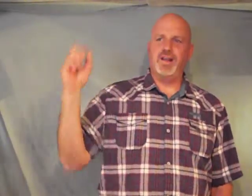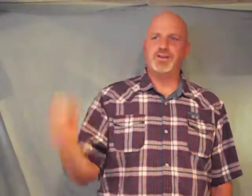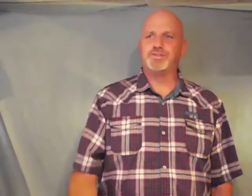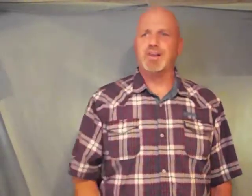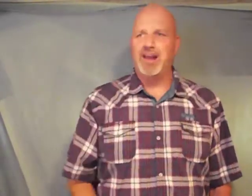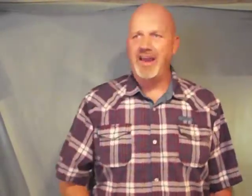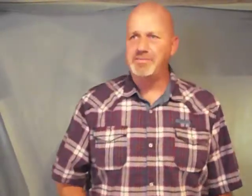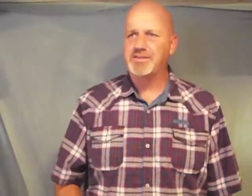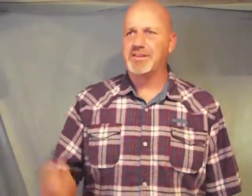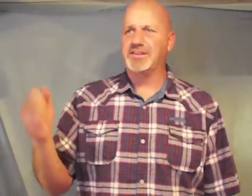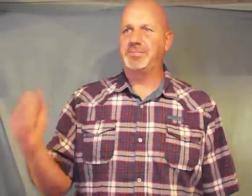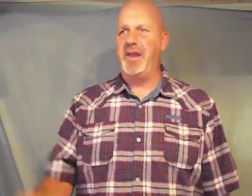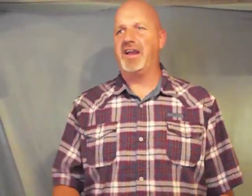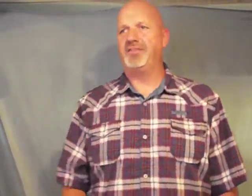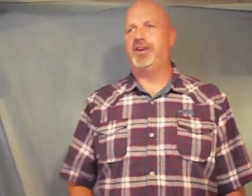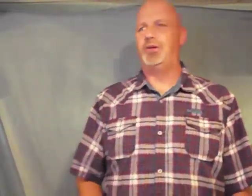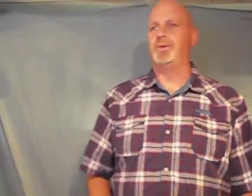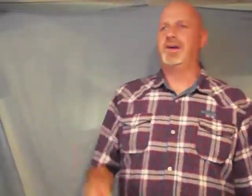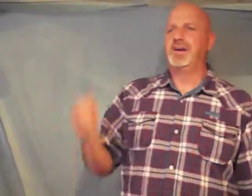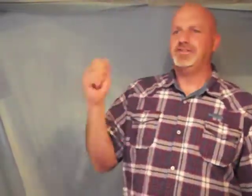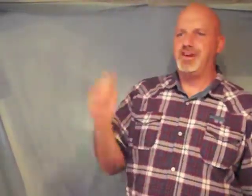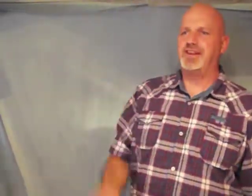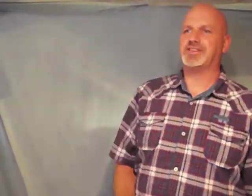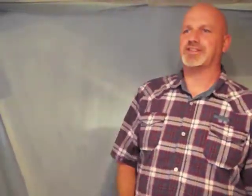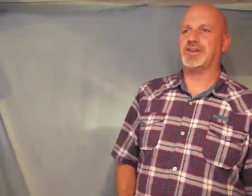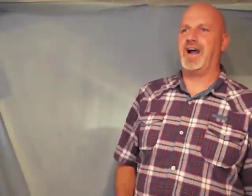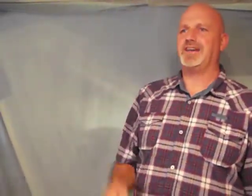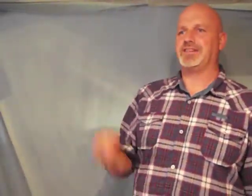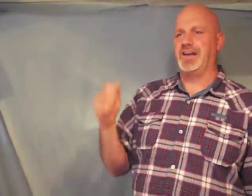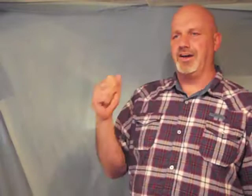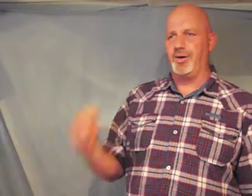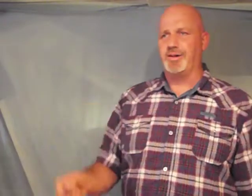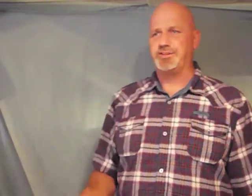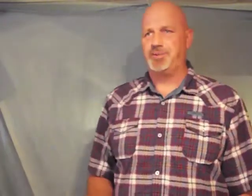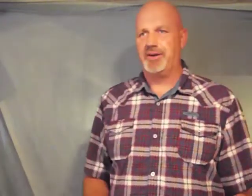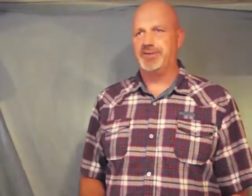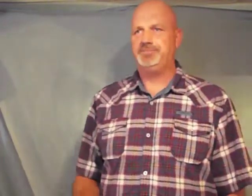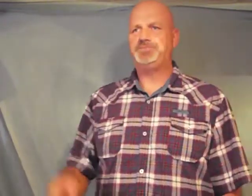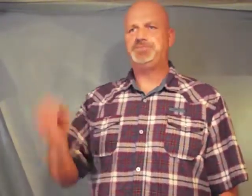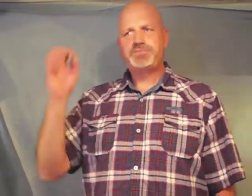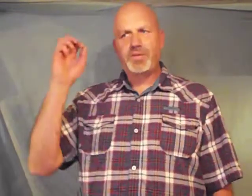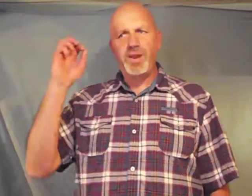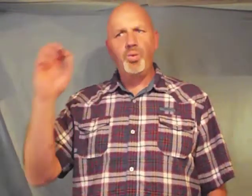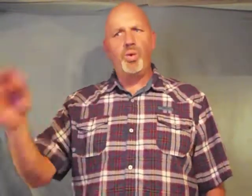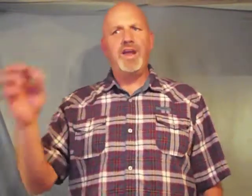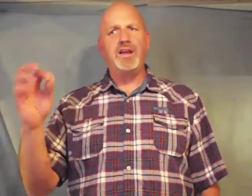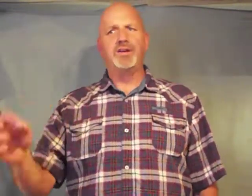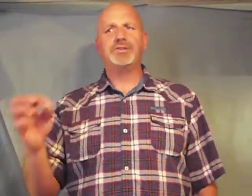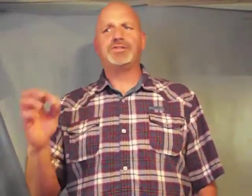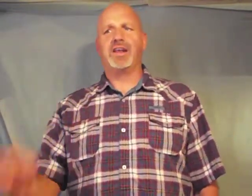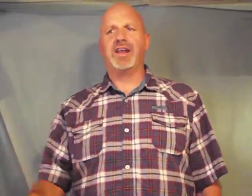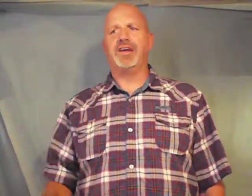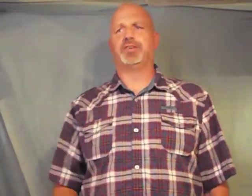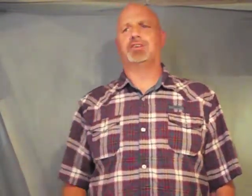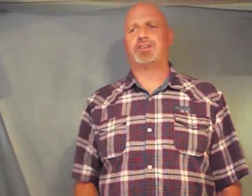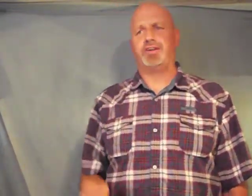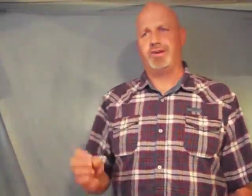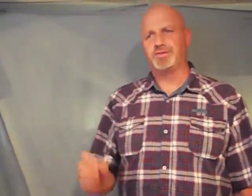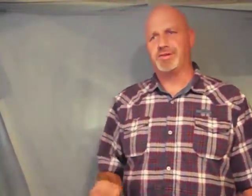lose lips to speak of you Jesus Christ and the Holy Spirit we lose deliverance on those who